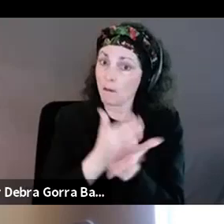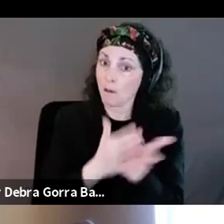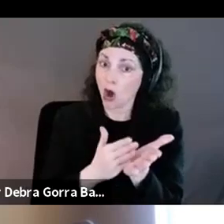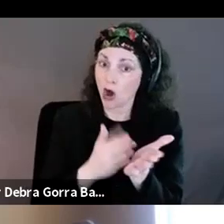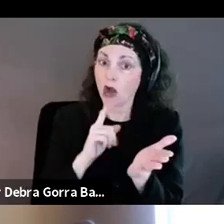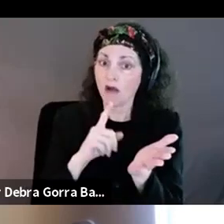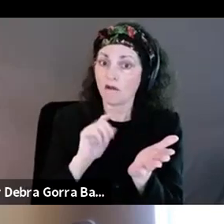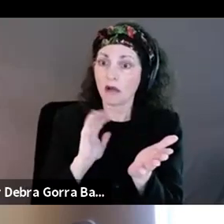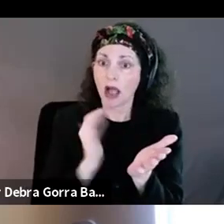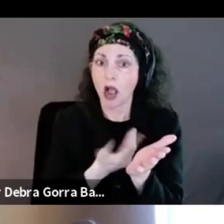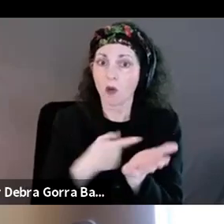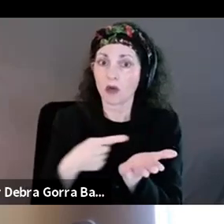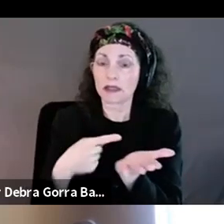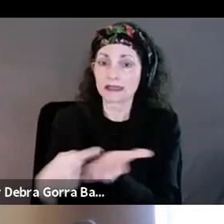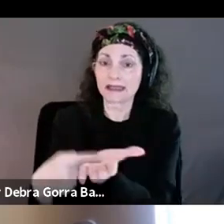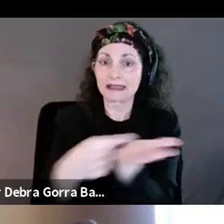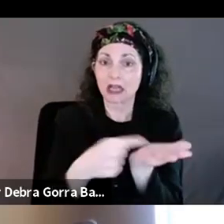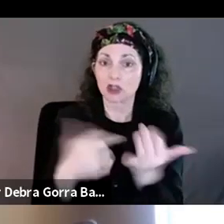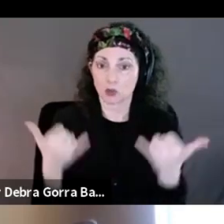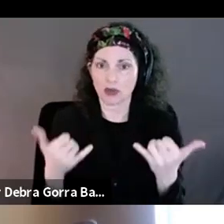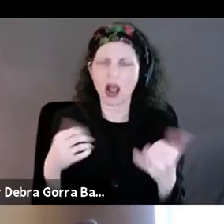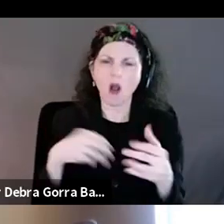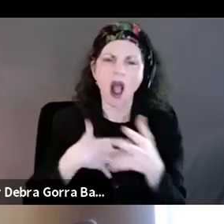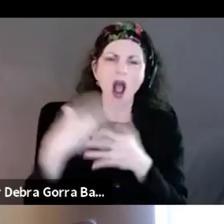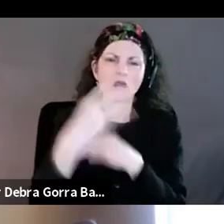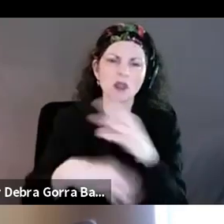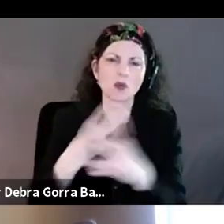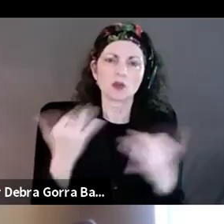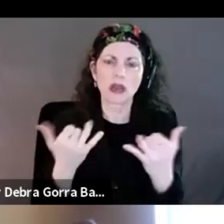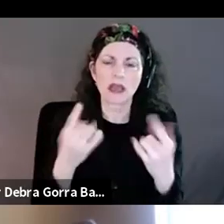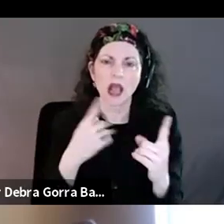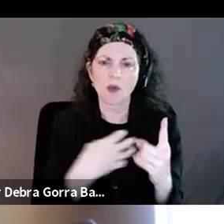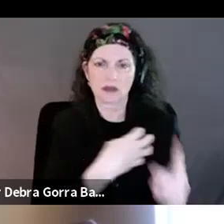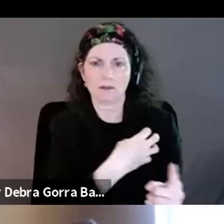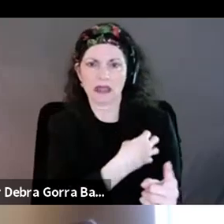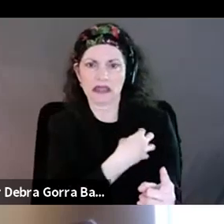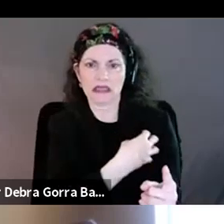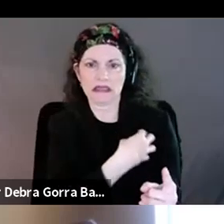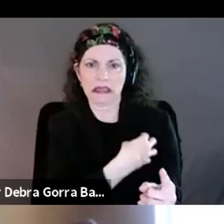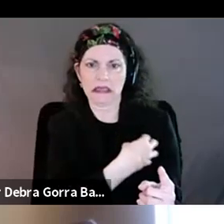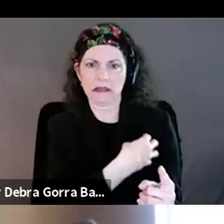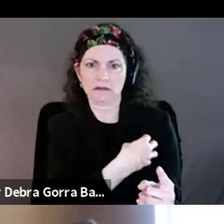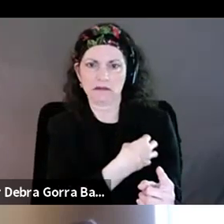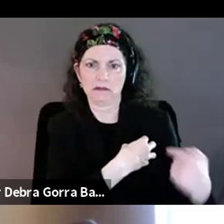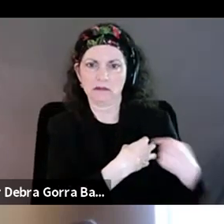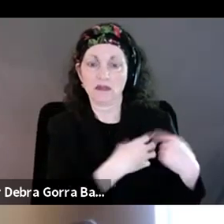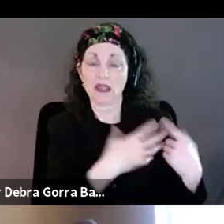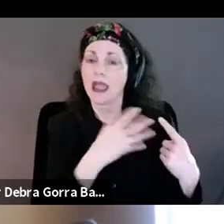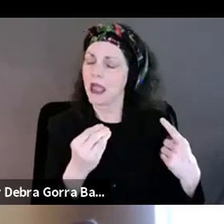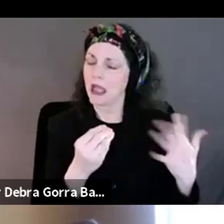in society right now is policing and dismantling police or